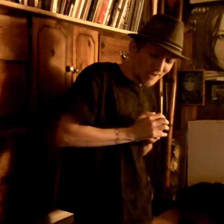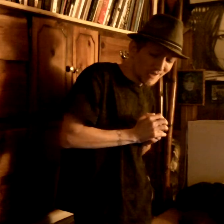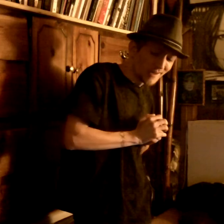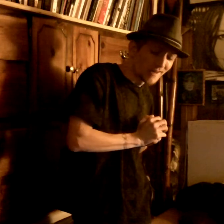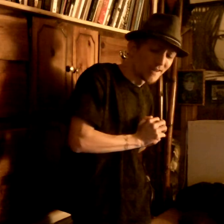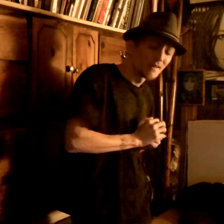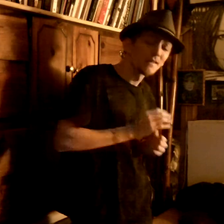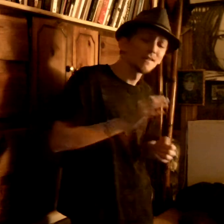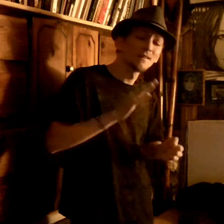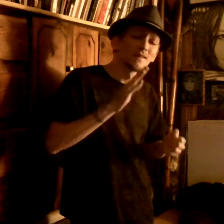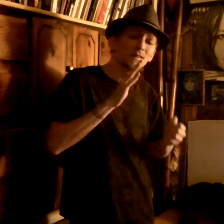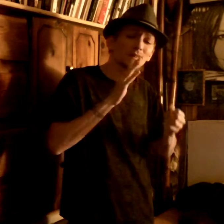Kiss,